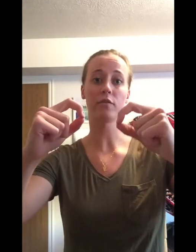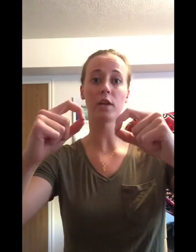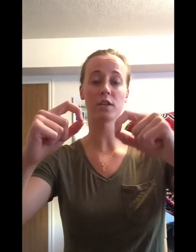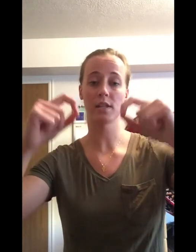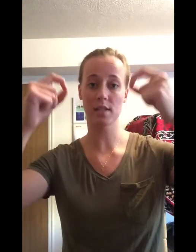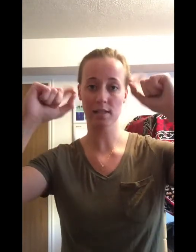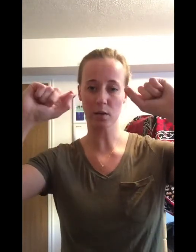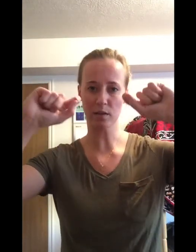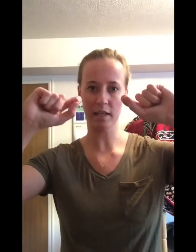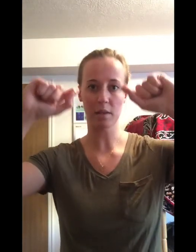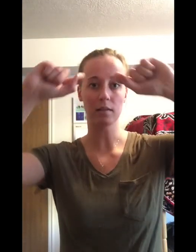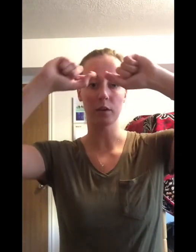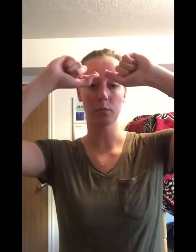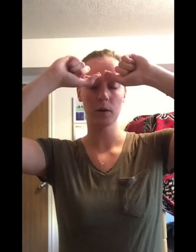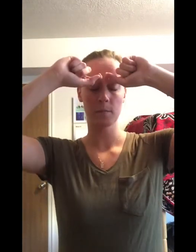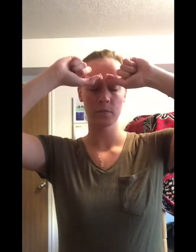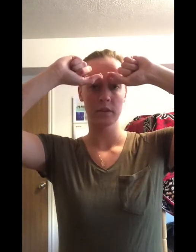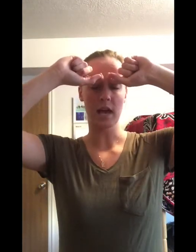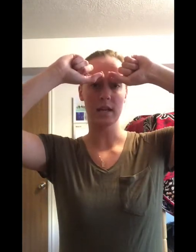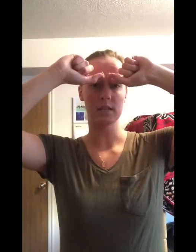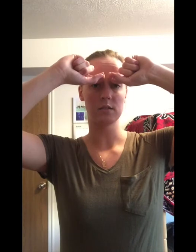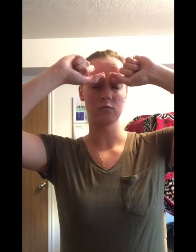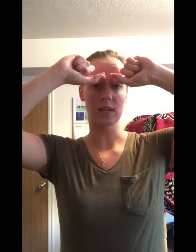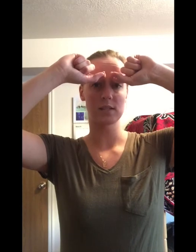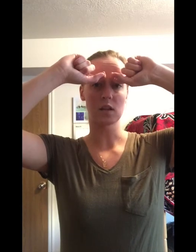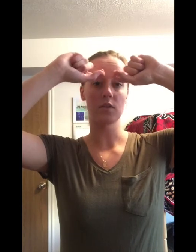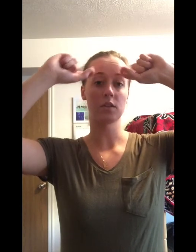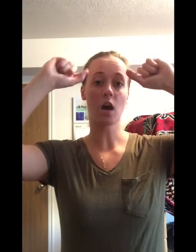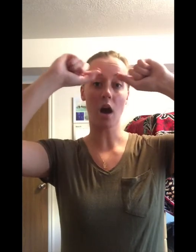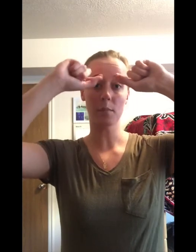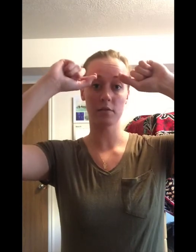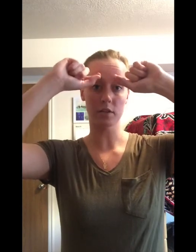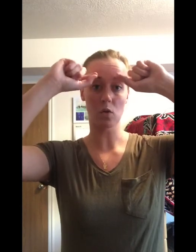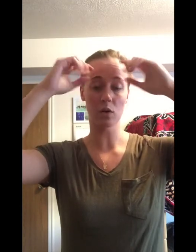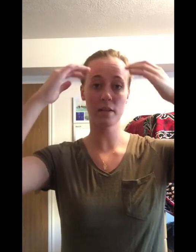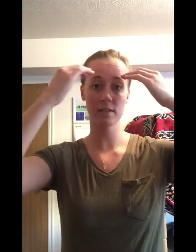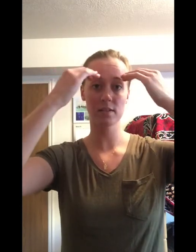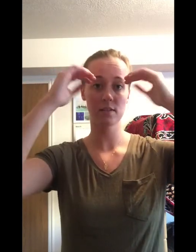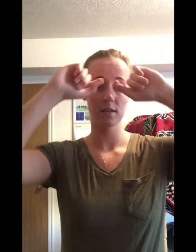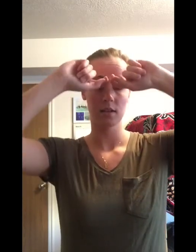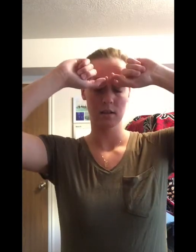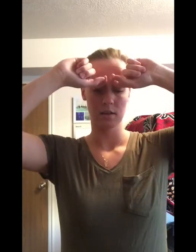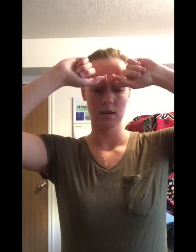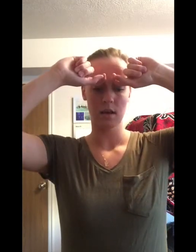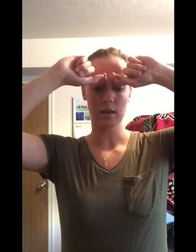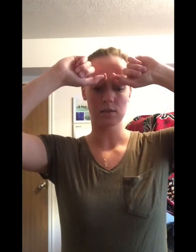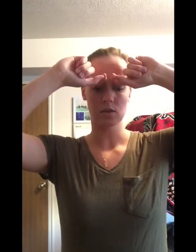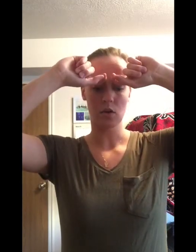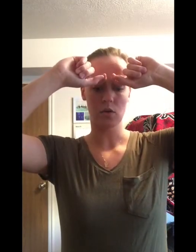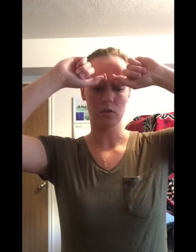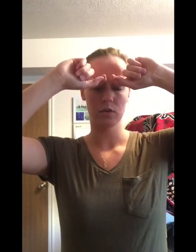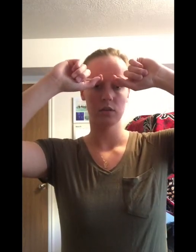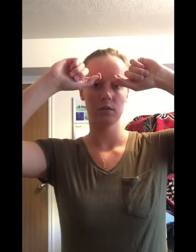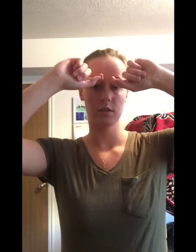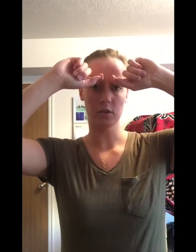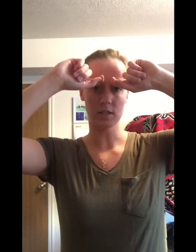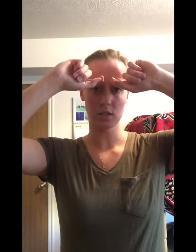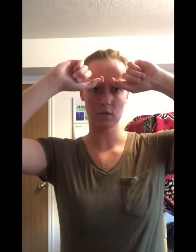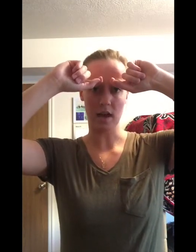fingers is this little ligament loop that is rests on the top of your orbits. And so you're going to do that